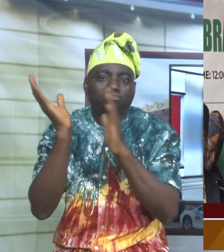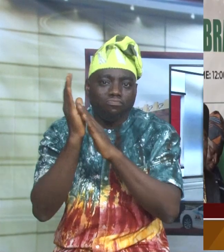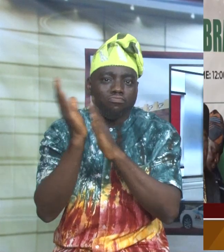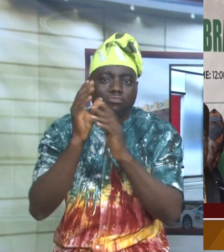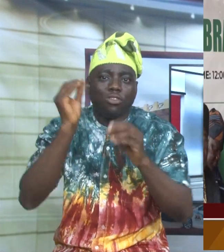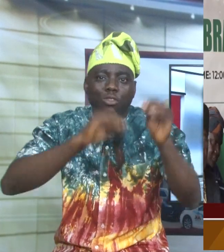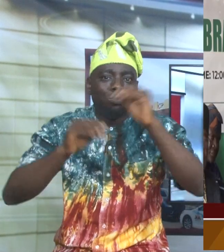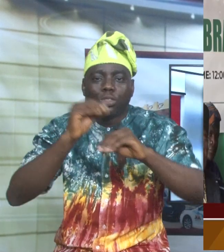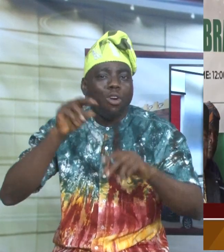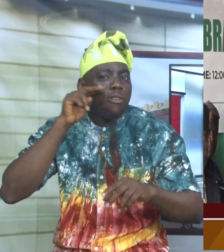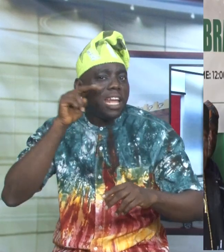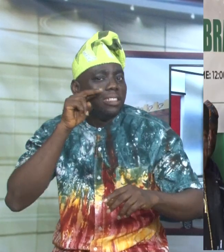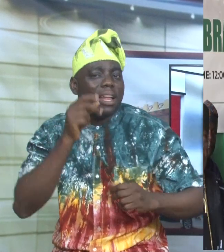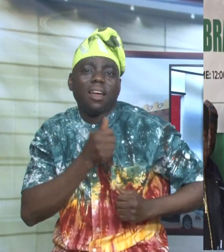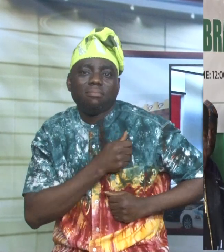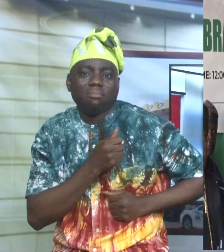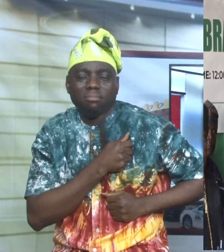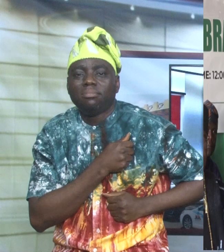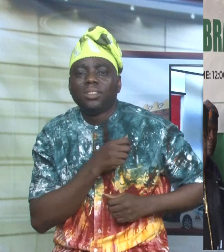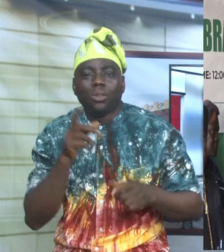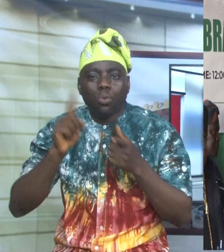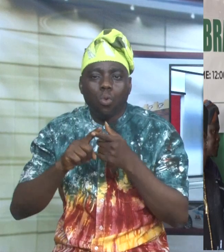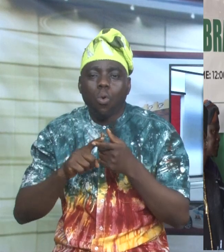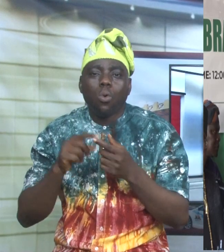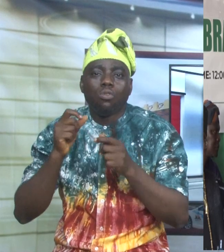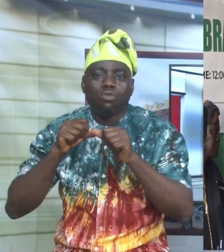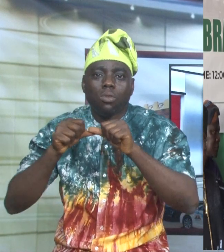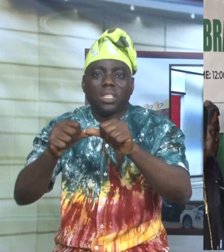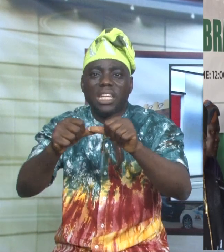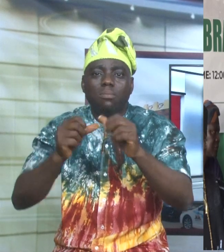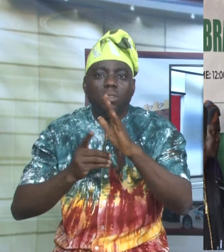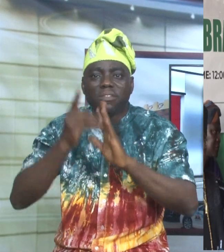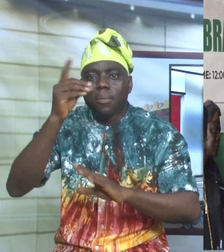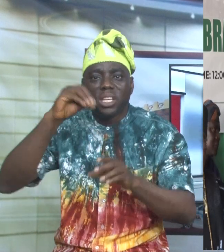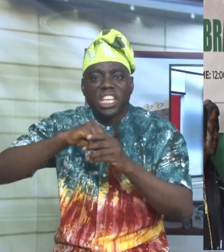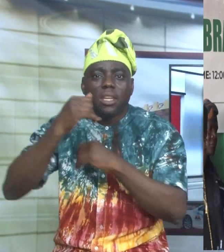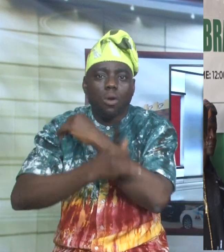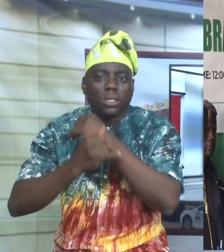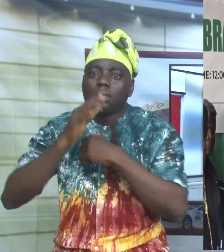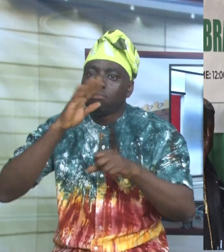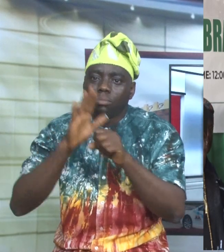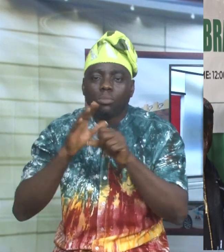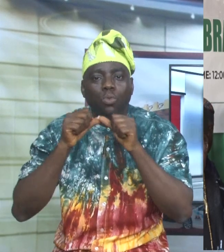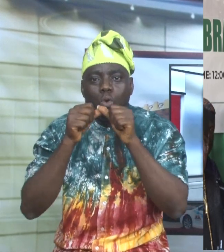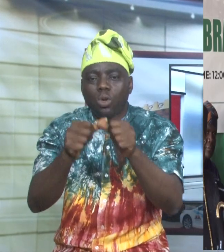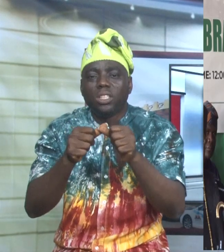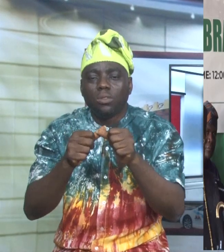of the United Nations Armed Forces to sustainable development in the country and promised to continue to prioritize the